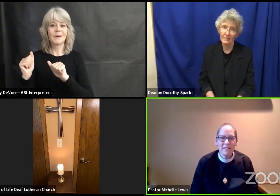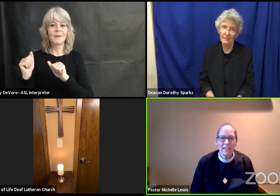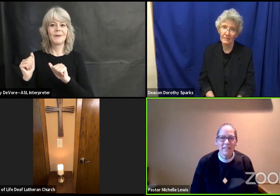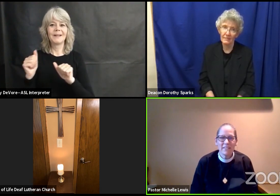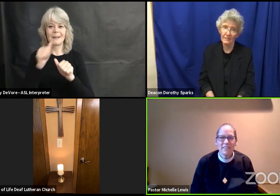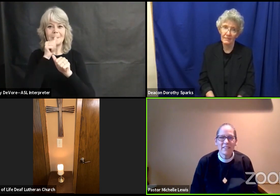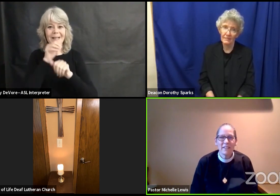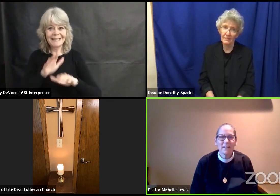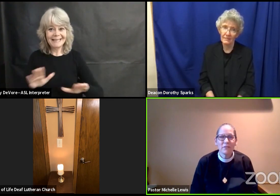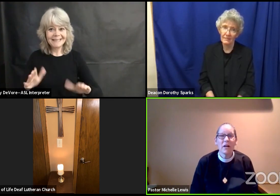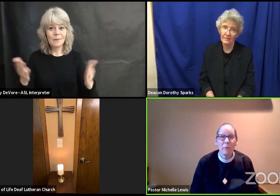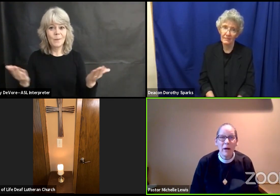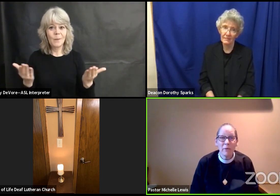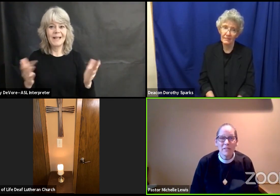us to come out